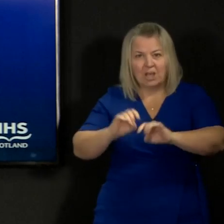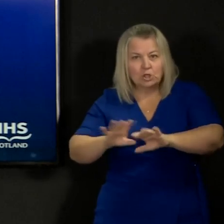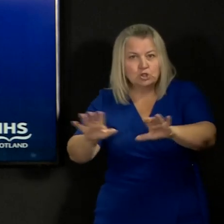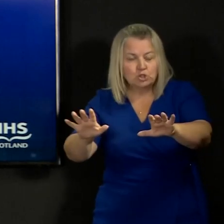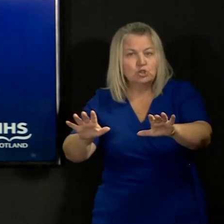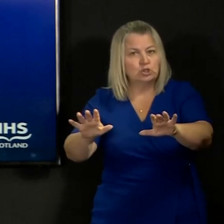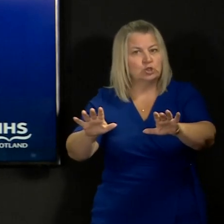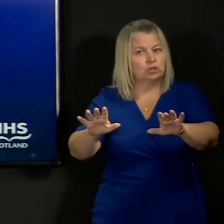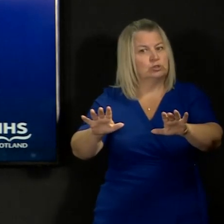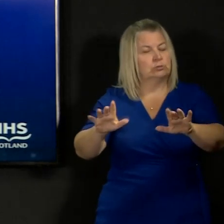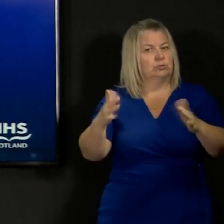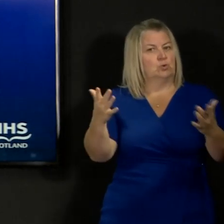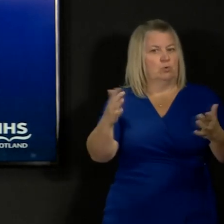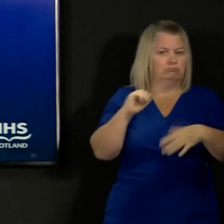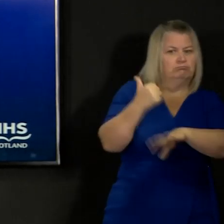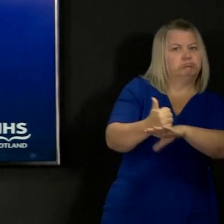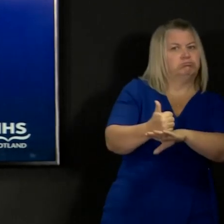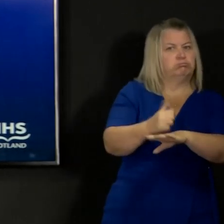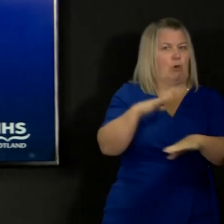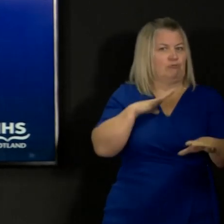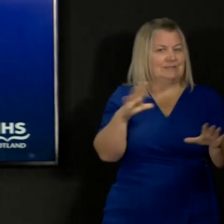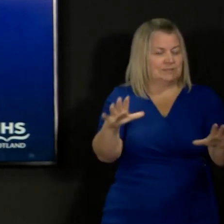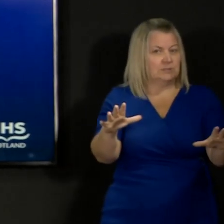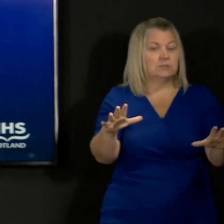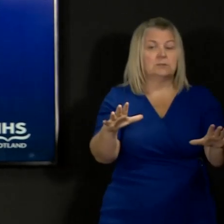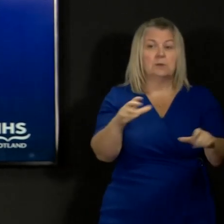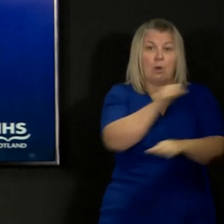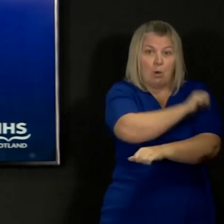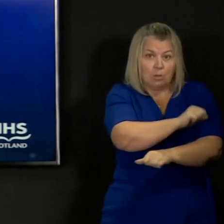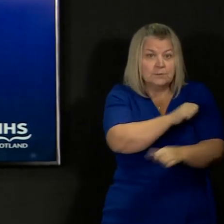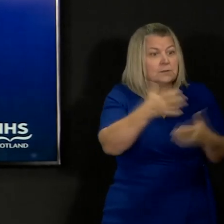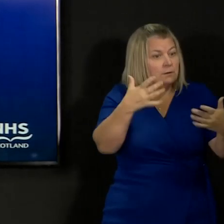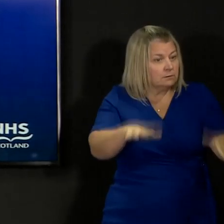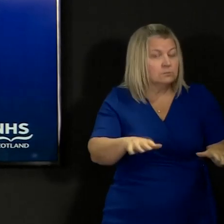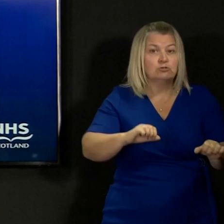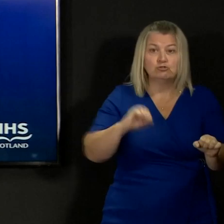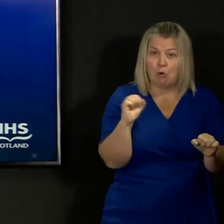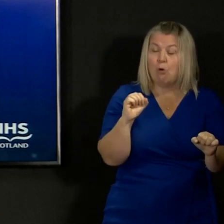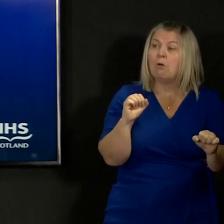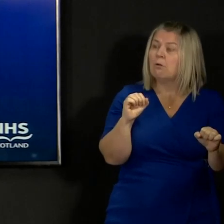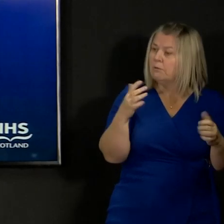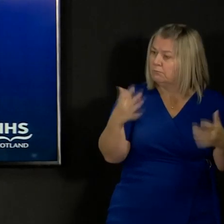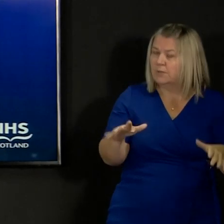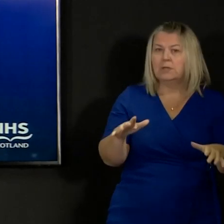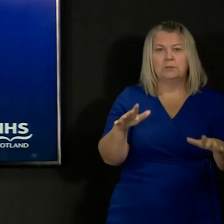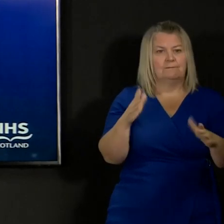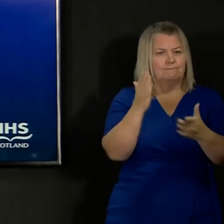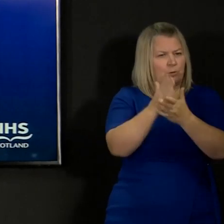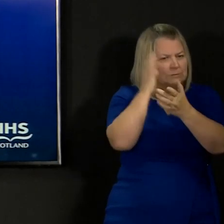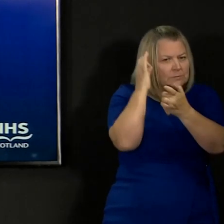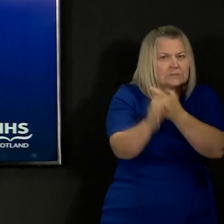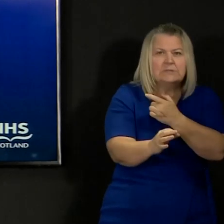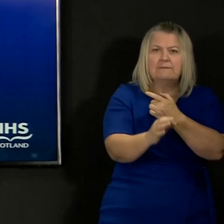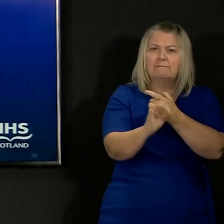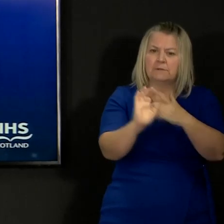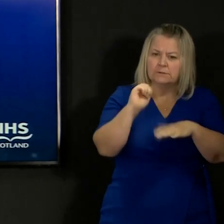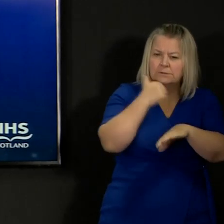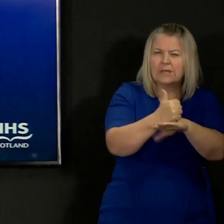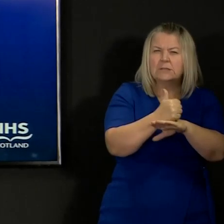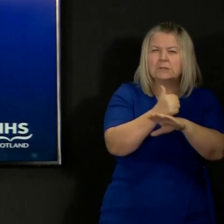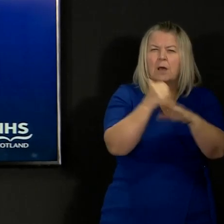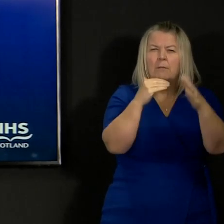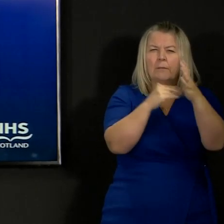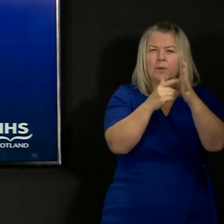settings have from the outset adopted very particular zones in order to ensure the minimum